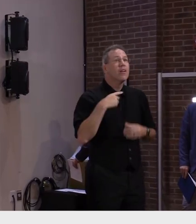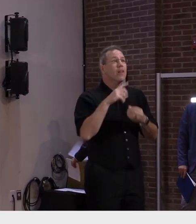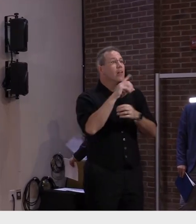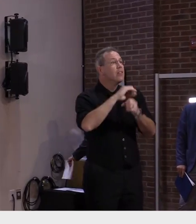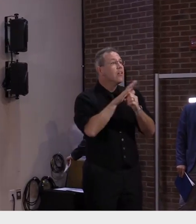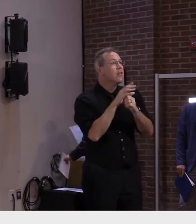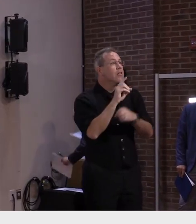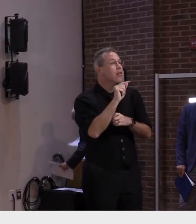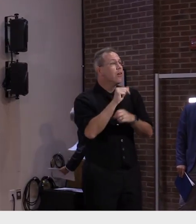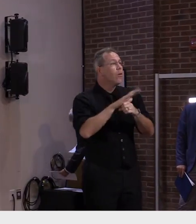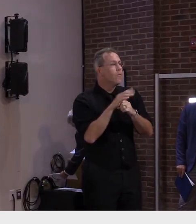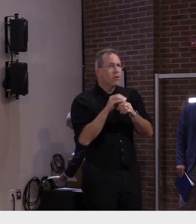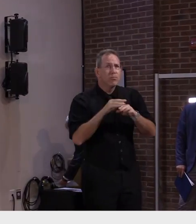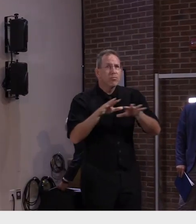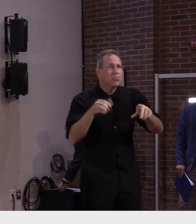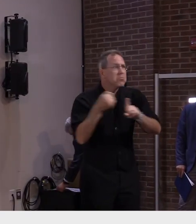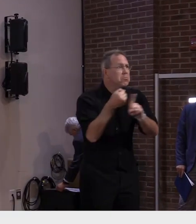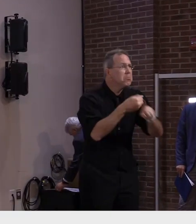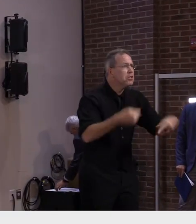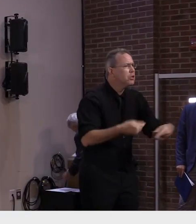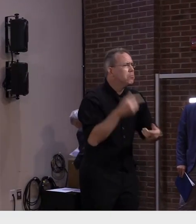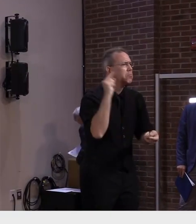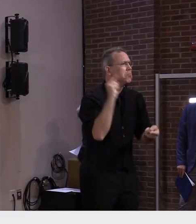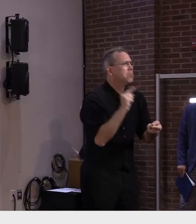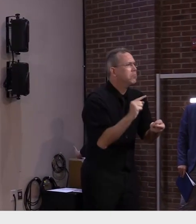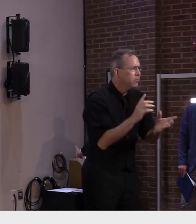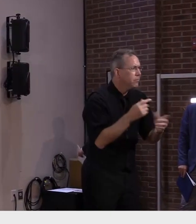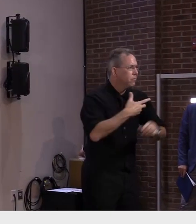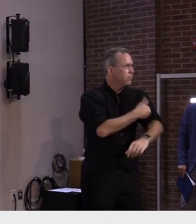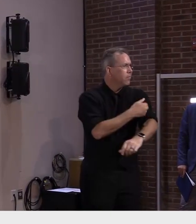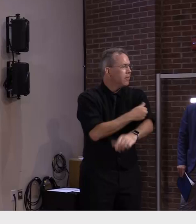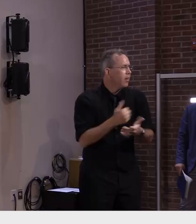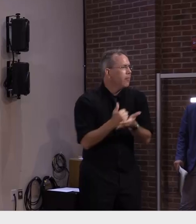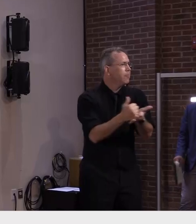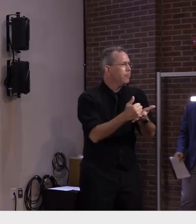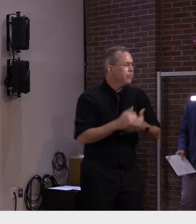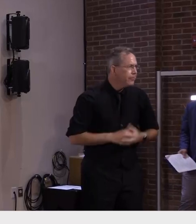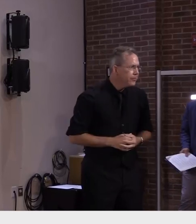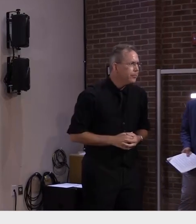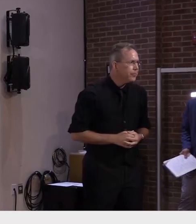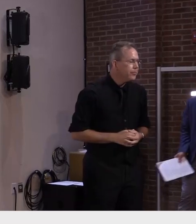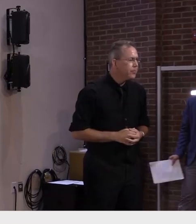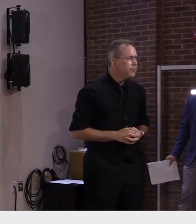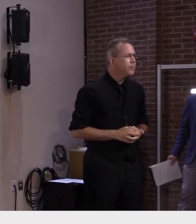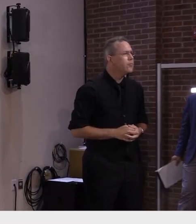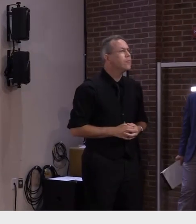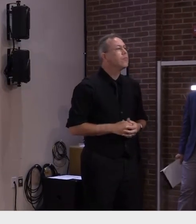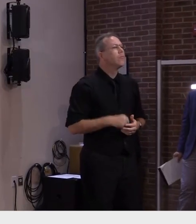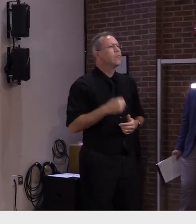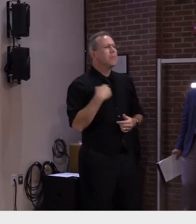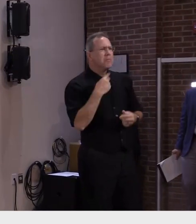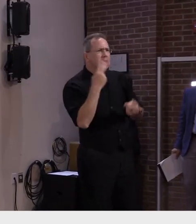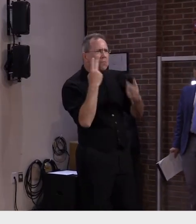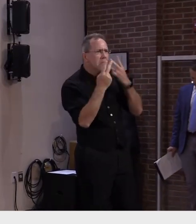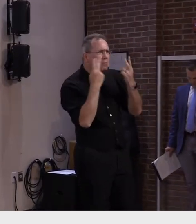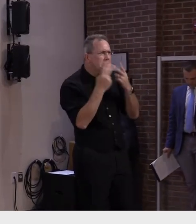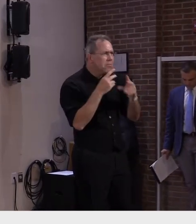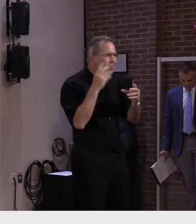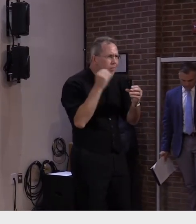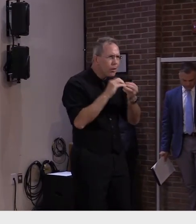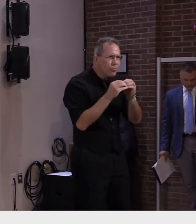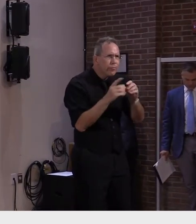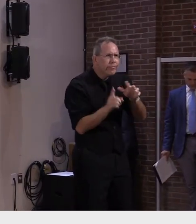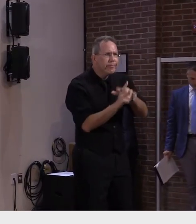see its effect across the globe what we're experiencing is a higher rise in cases and more importantly